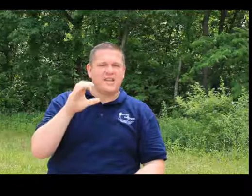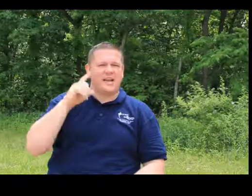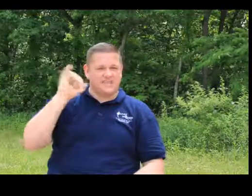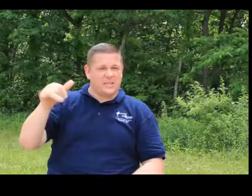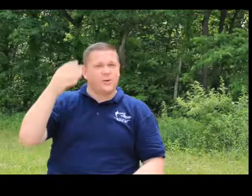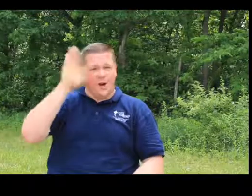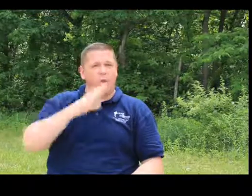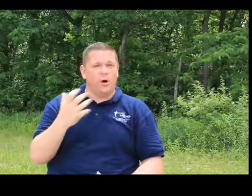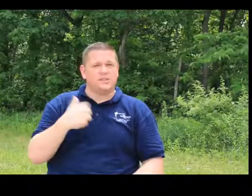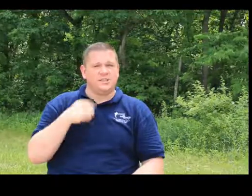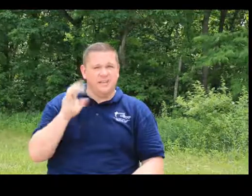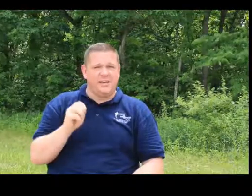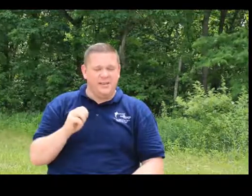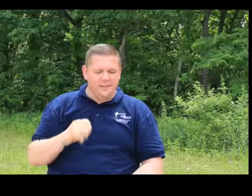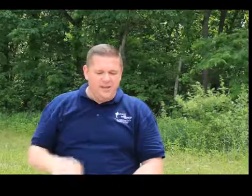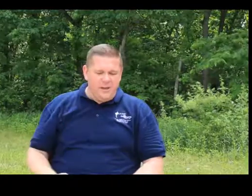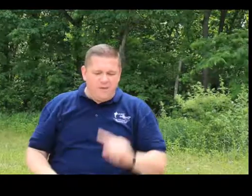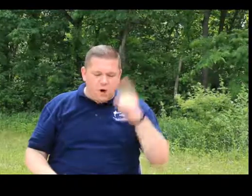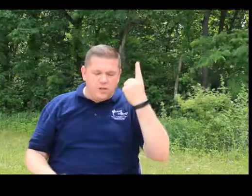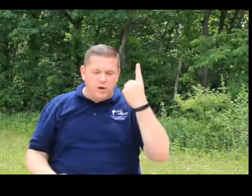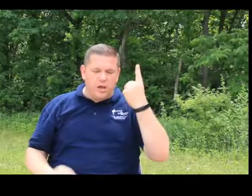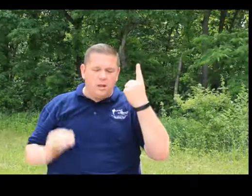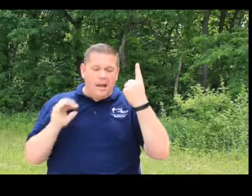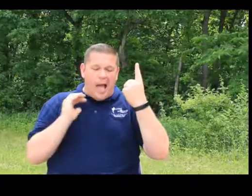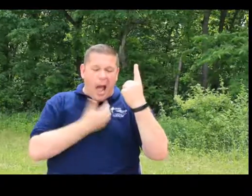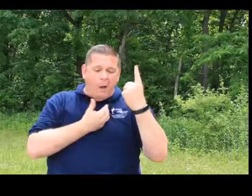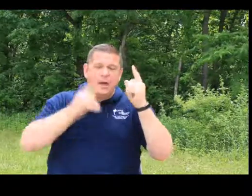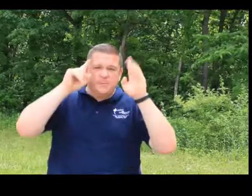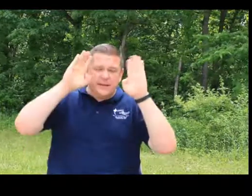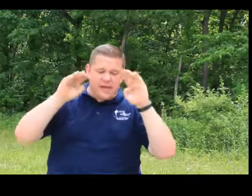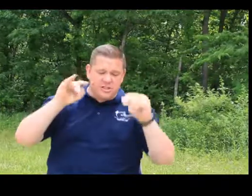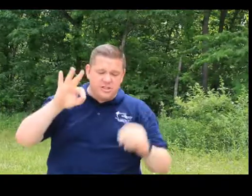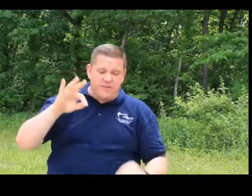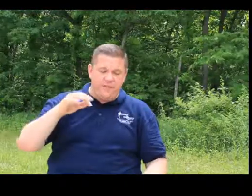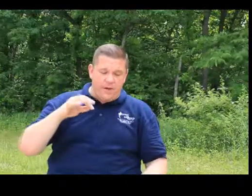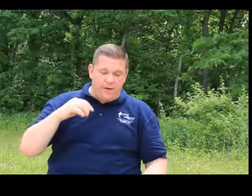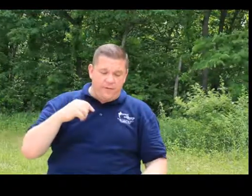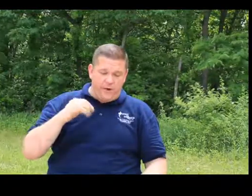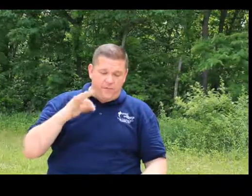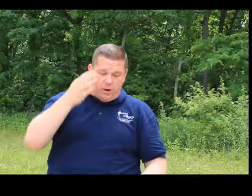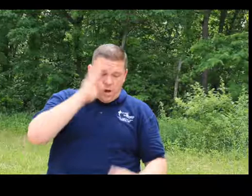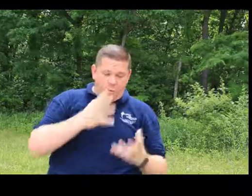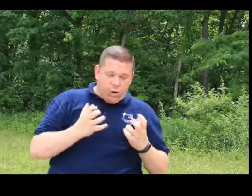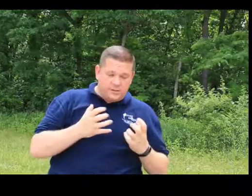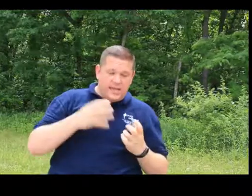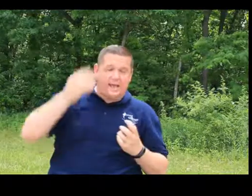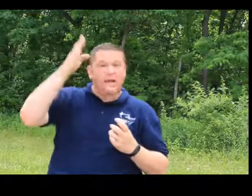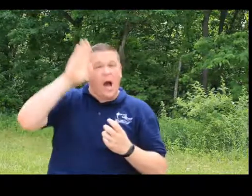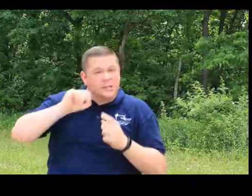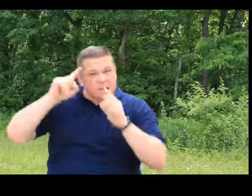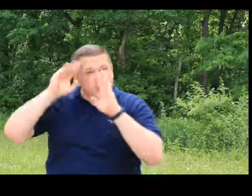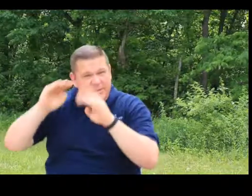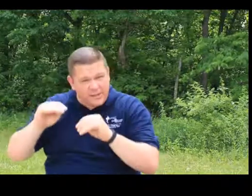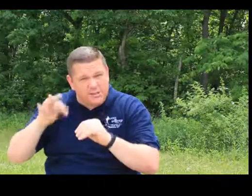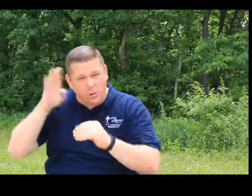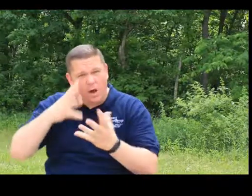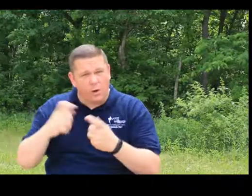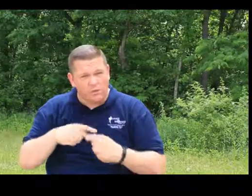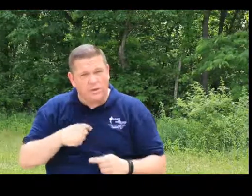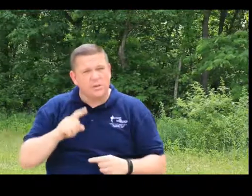second because that's what God wants us to be. First of all, our expectations of what God wants and God's expectations of what God wants from us